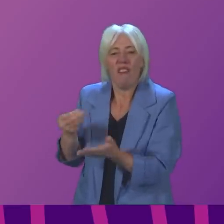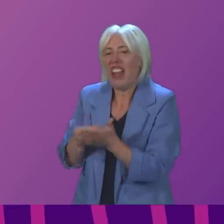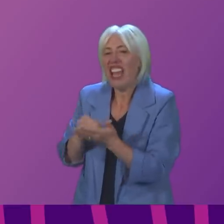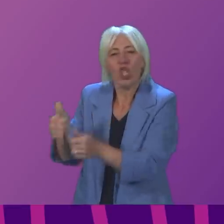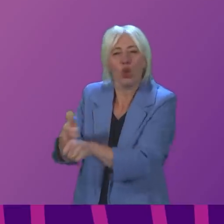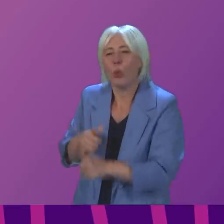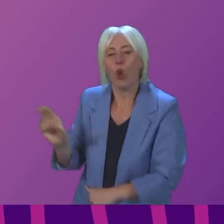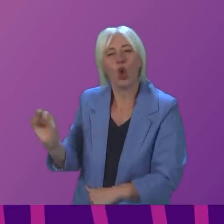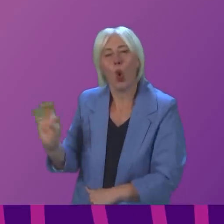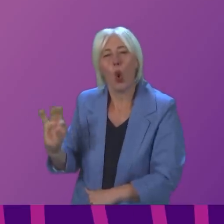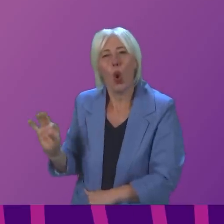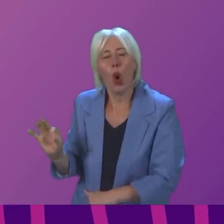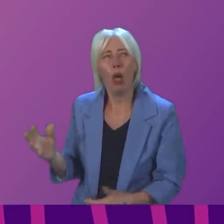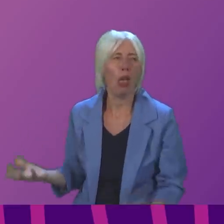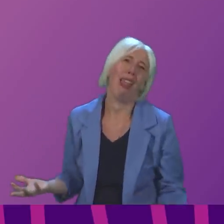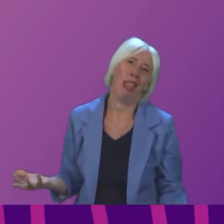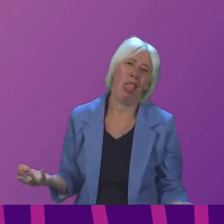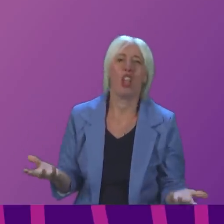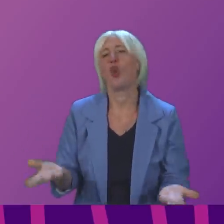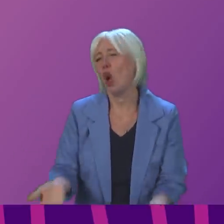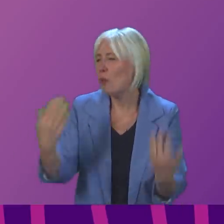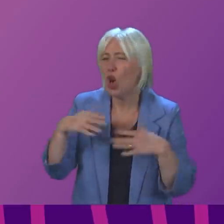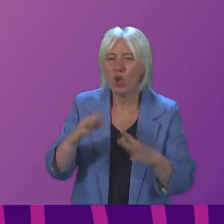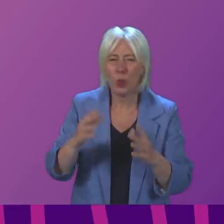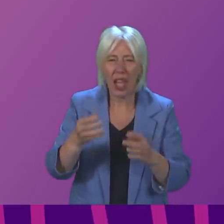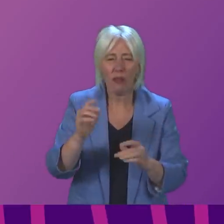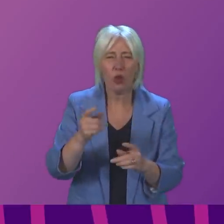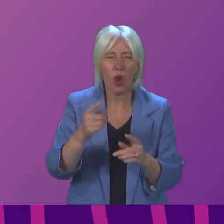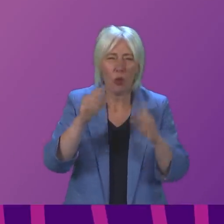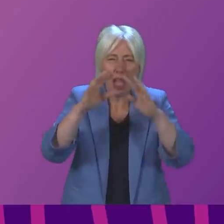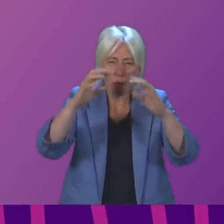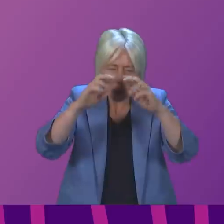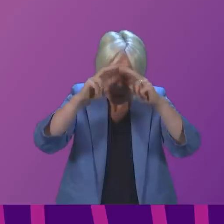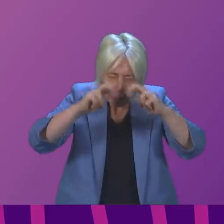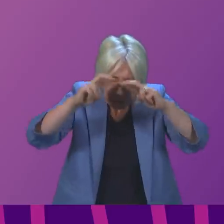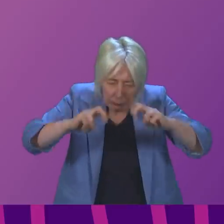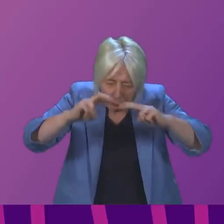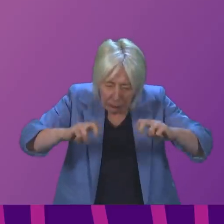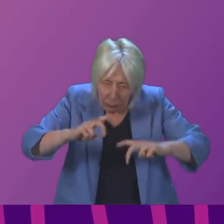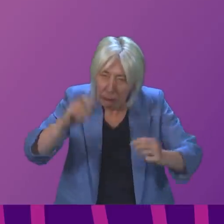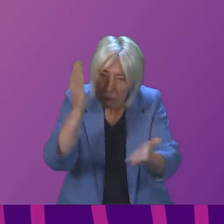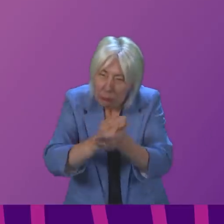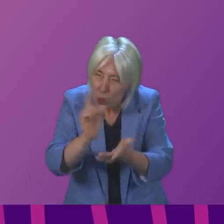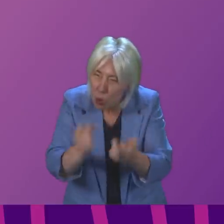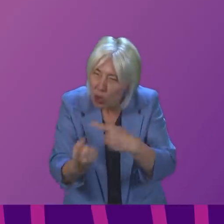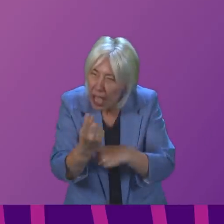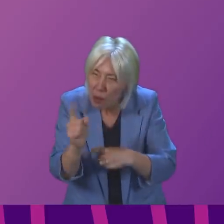we often have to scratch, scratch below the surface. The other thing, the other thing we need to check is